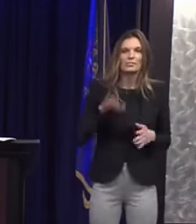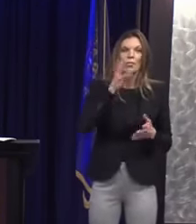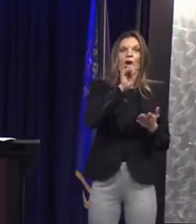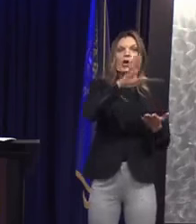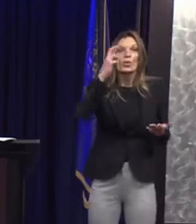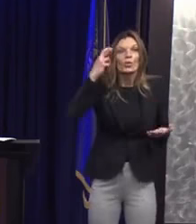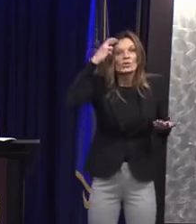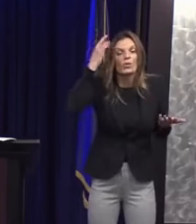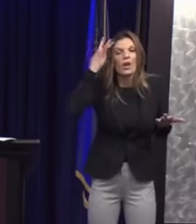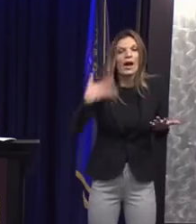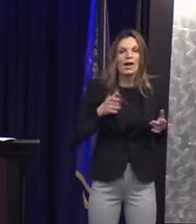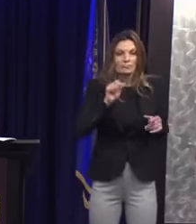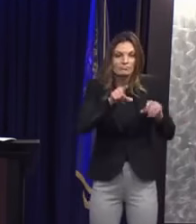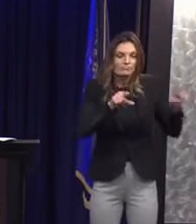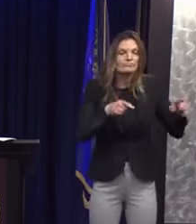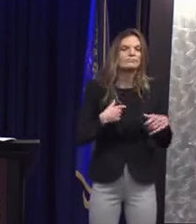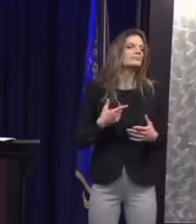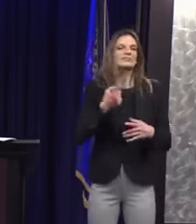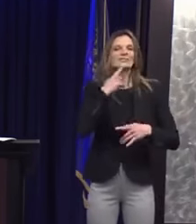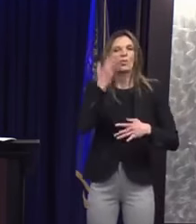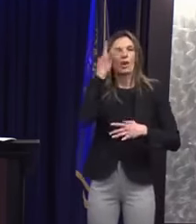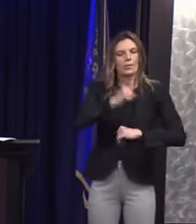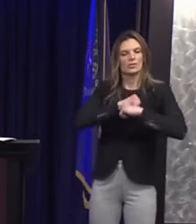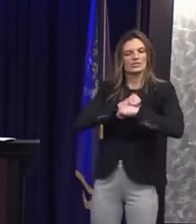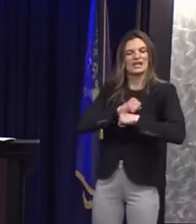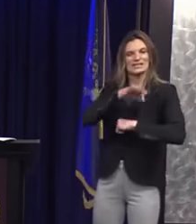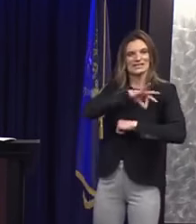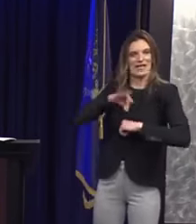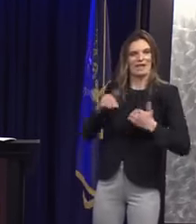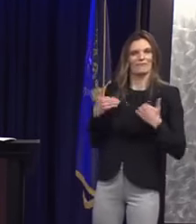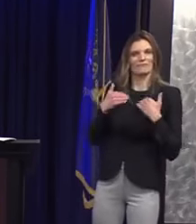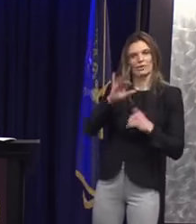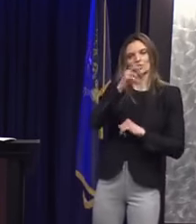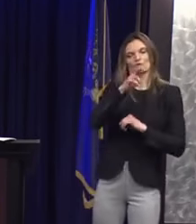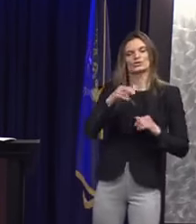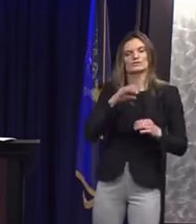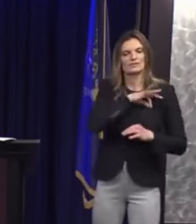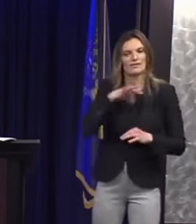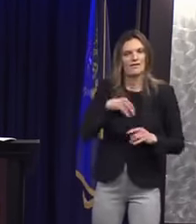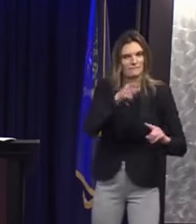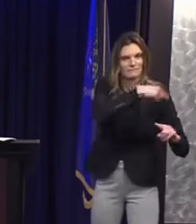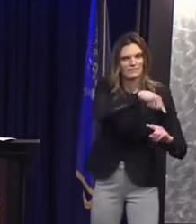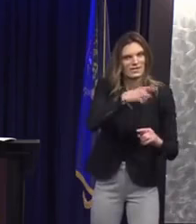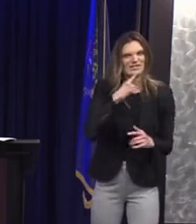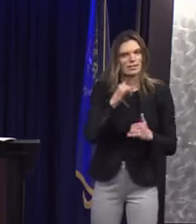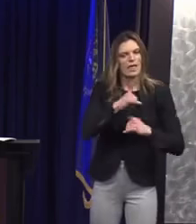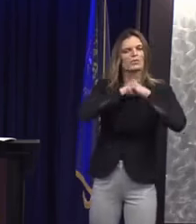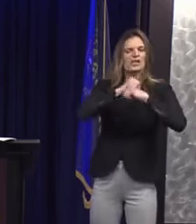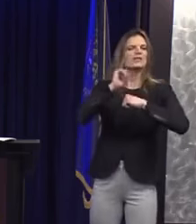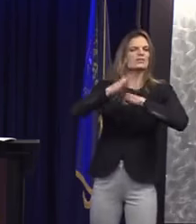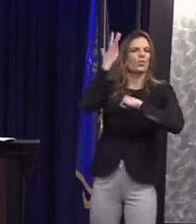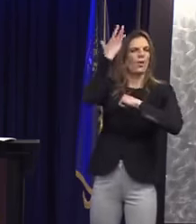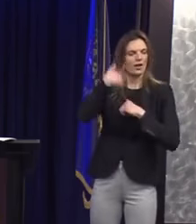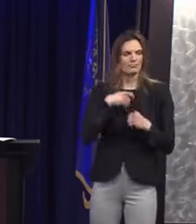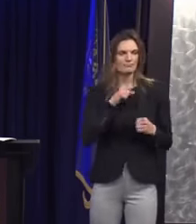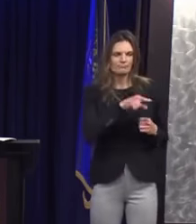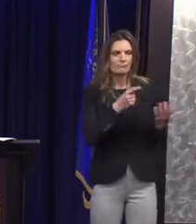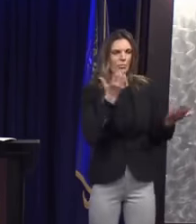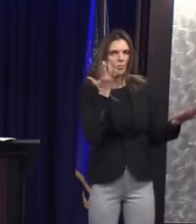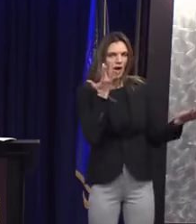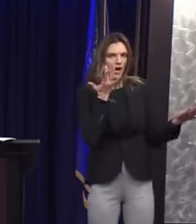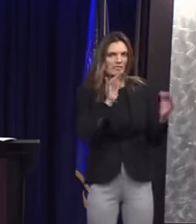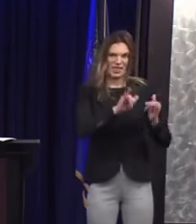they gave for this was to protect junior staffers. Now, the definition of destroyed is not met